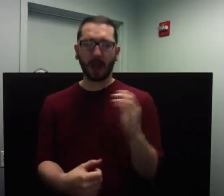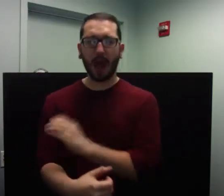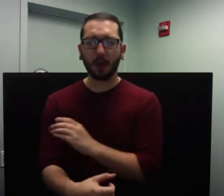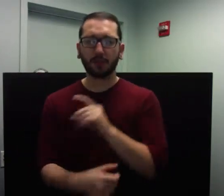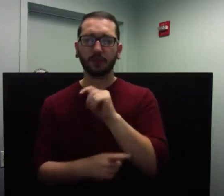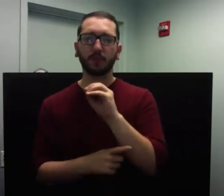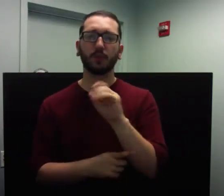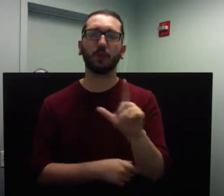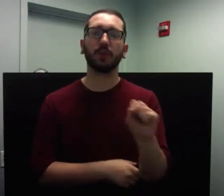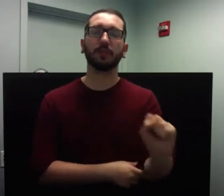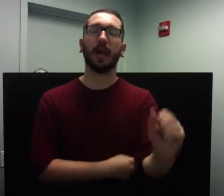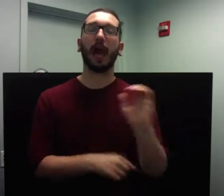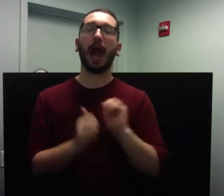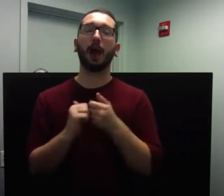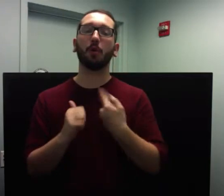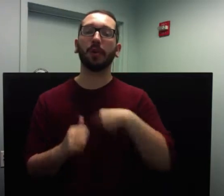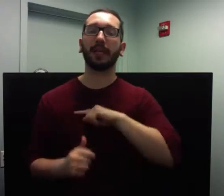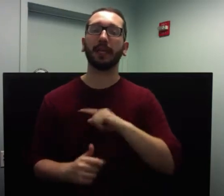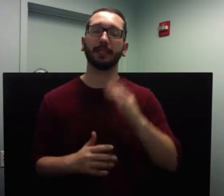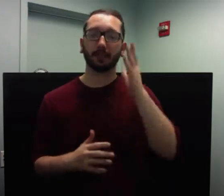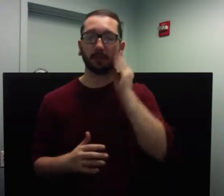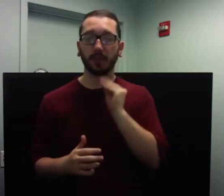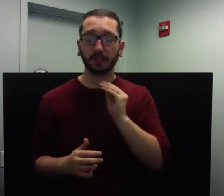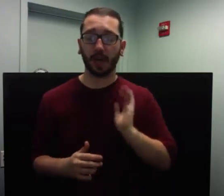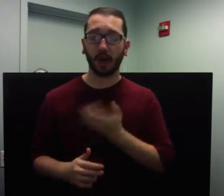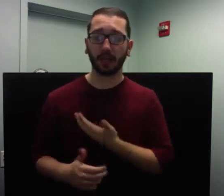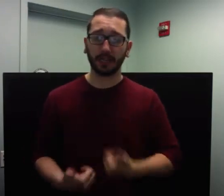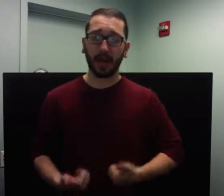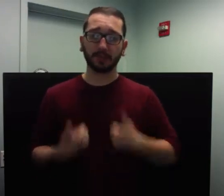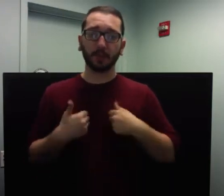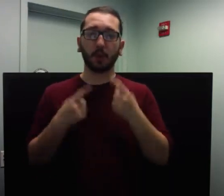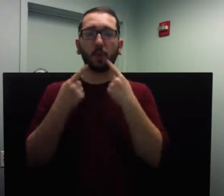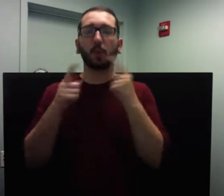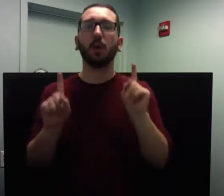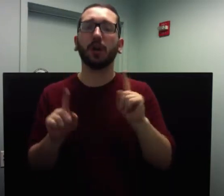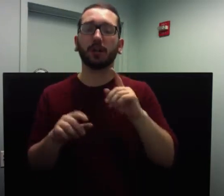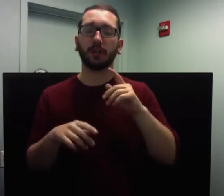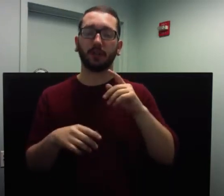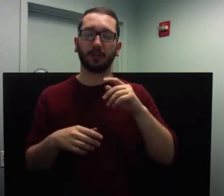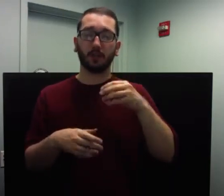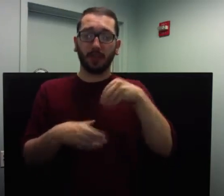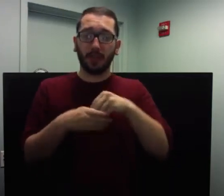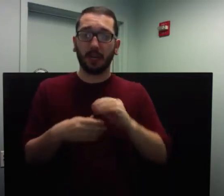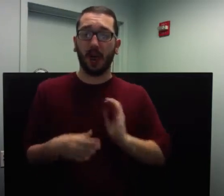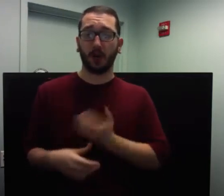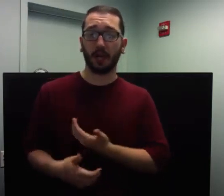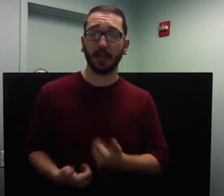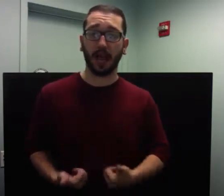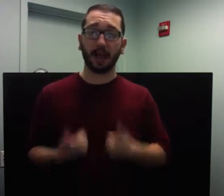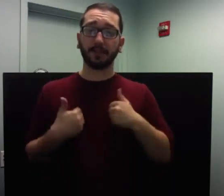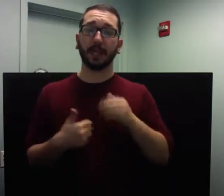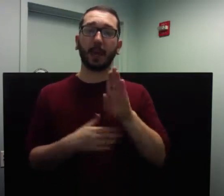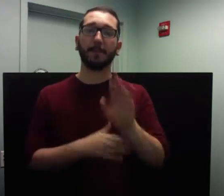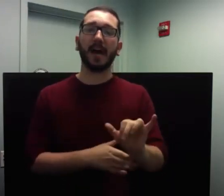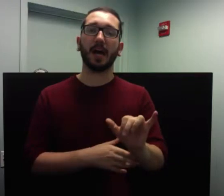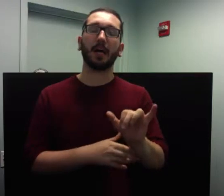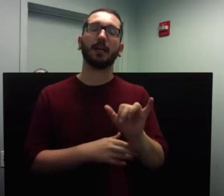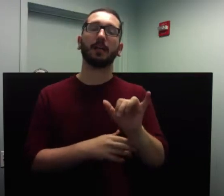How we experience our life's work, and indeed our lives, is to a great degree a function of what we tell ourselves.